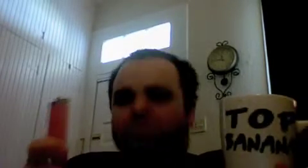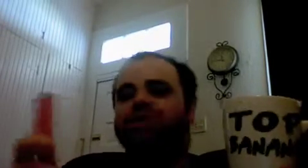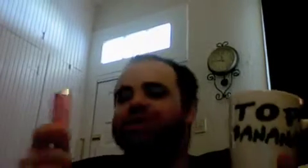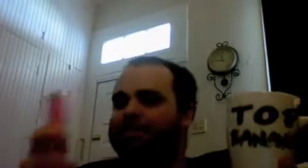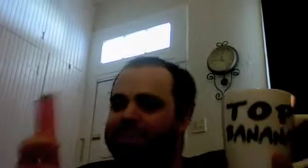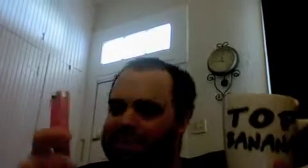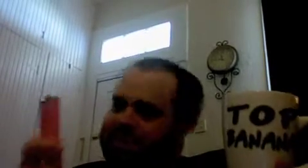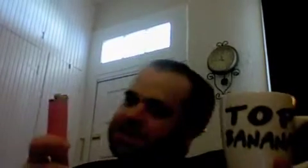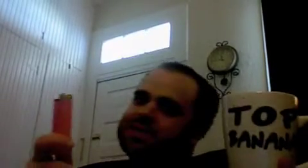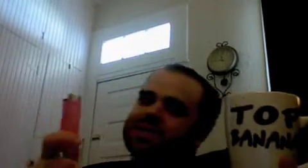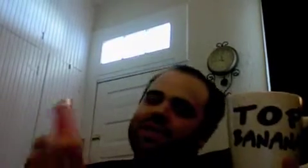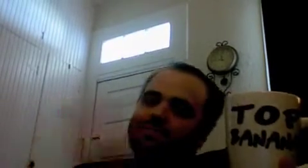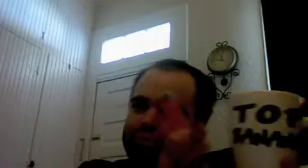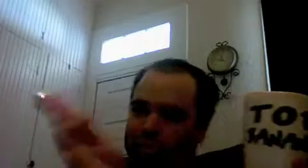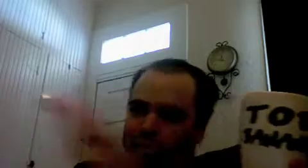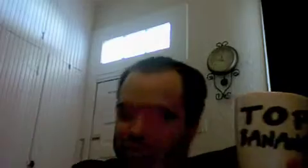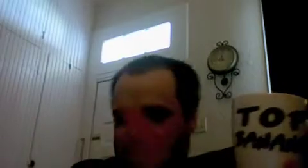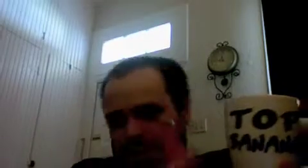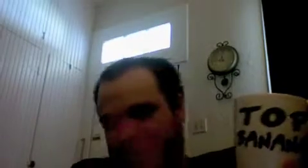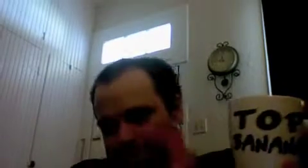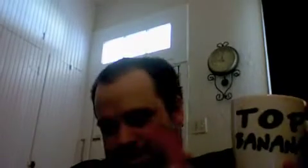samenesses that produce the difference